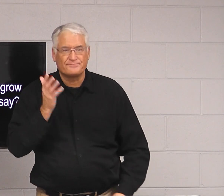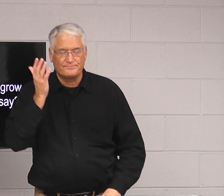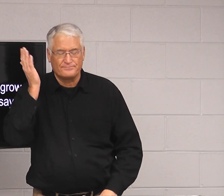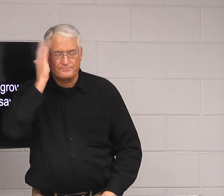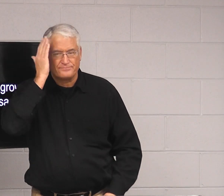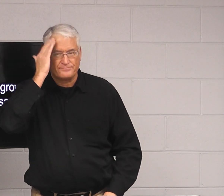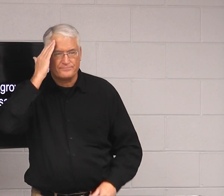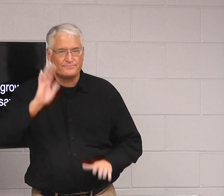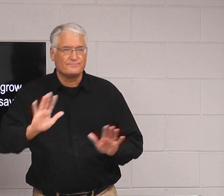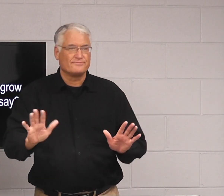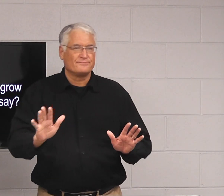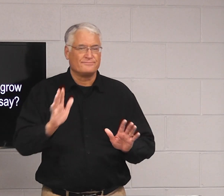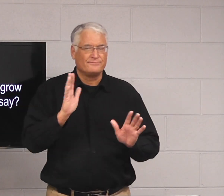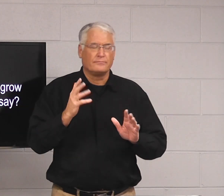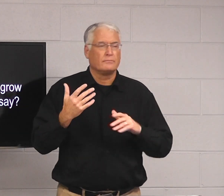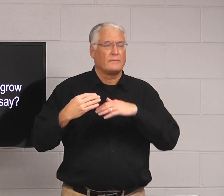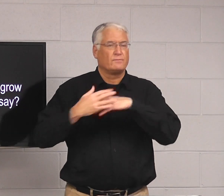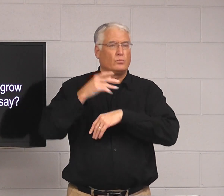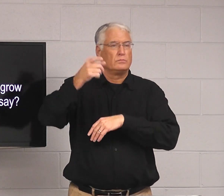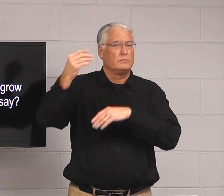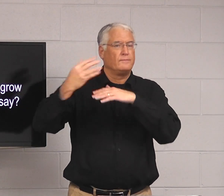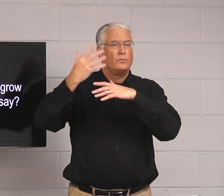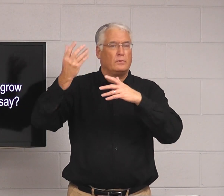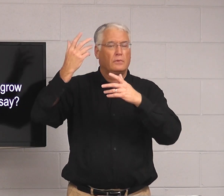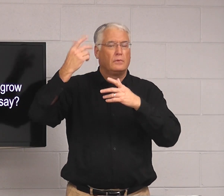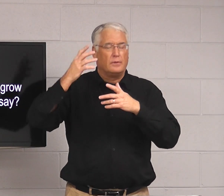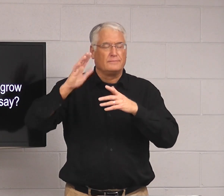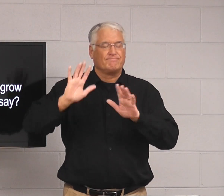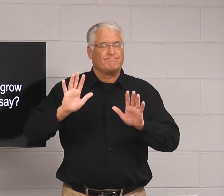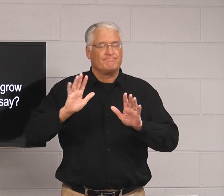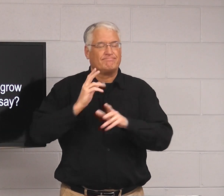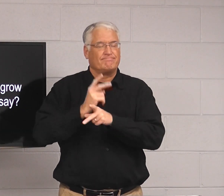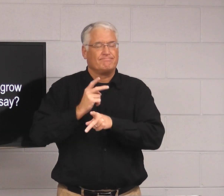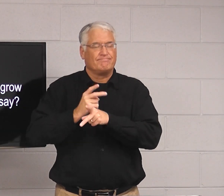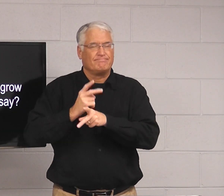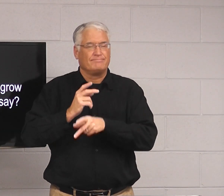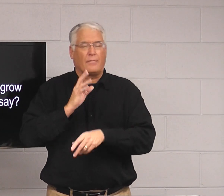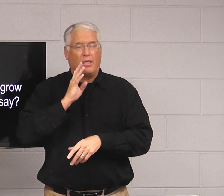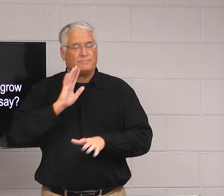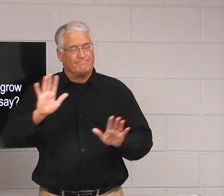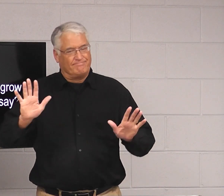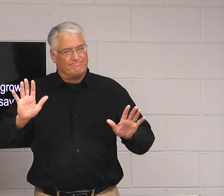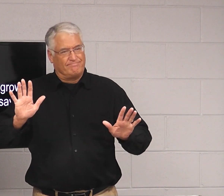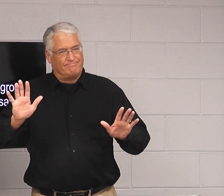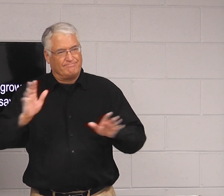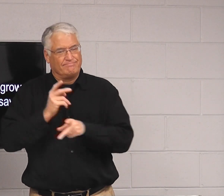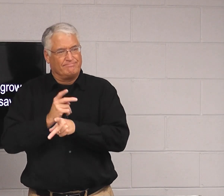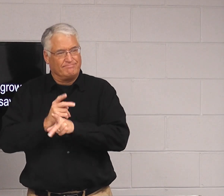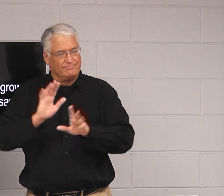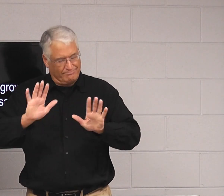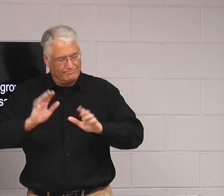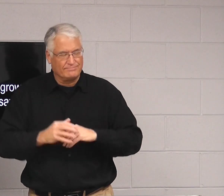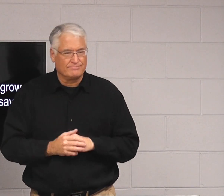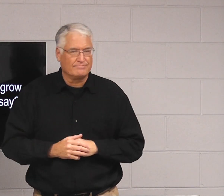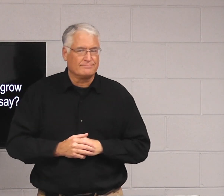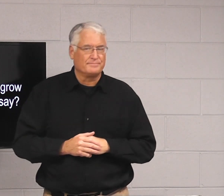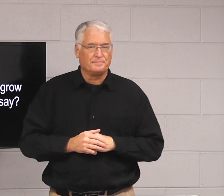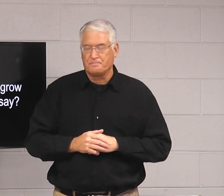you start to say something and then you have to remind yourself that you're letting the world influence you. You have to stop. You have to be careful.